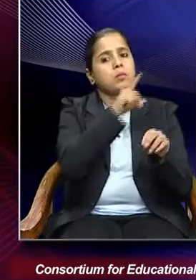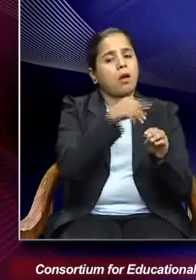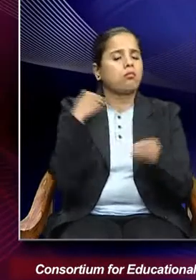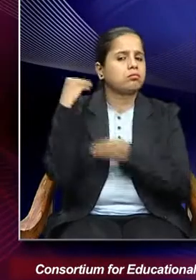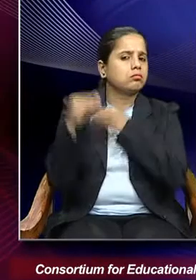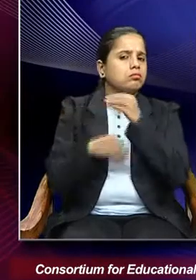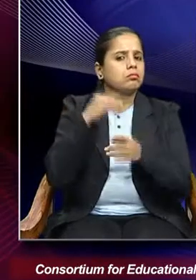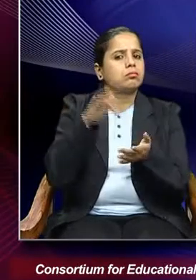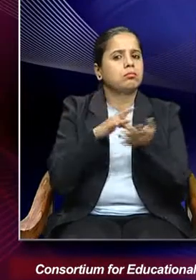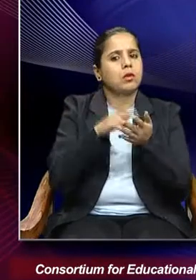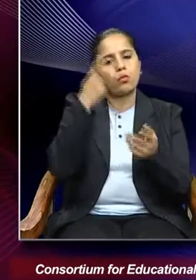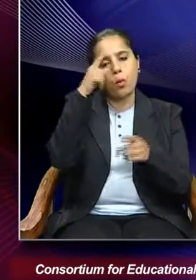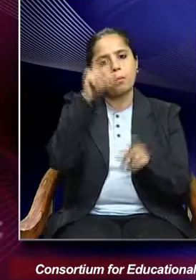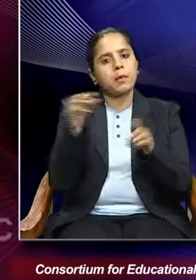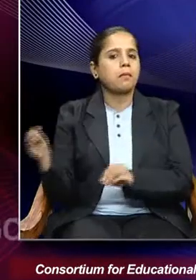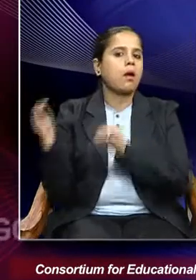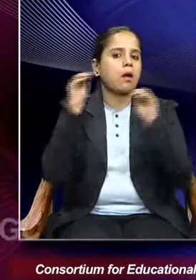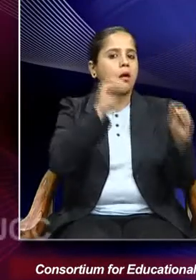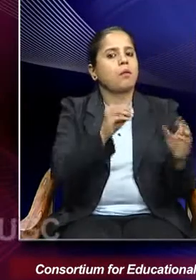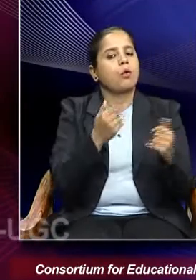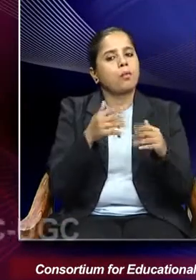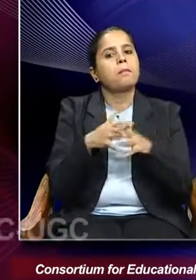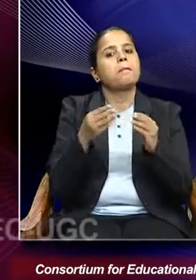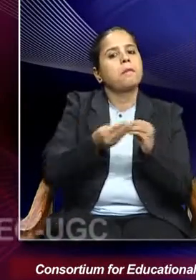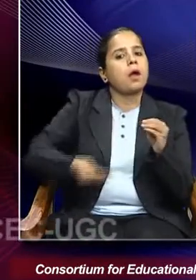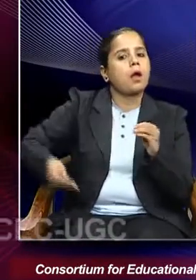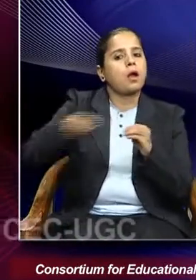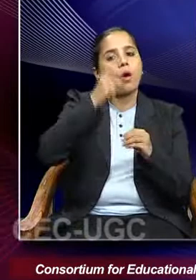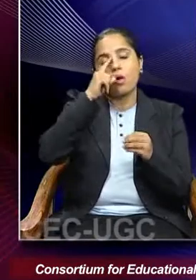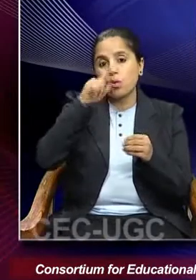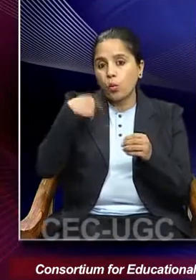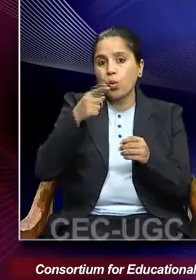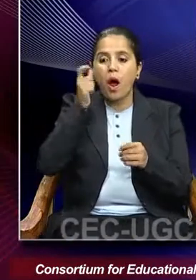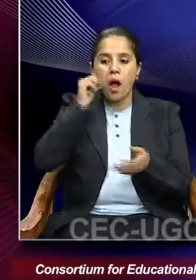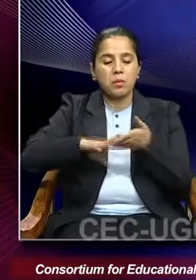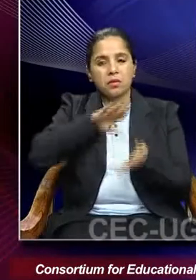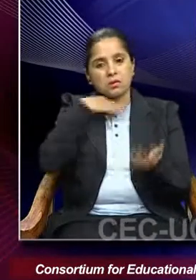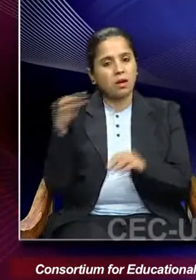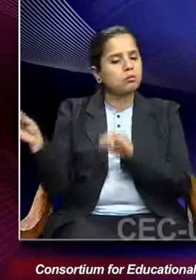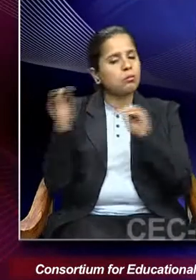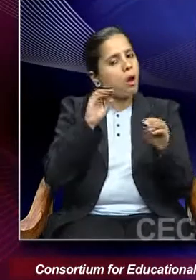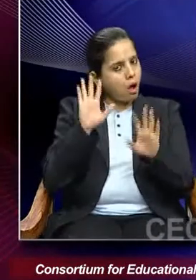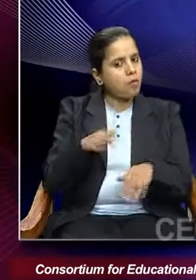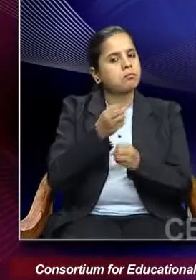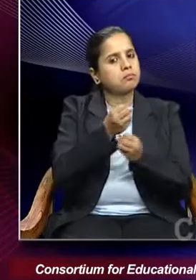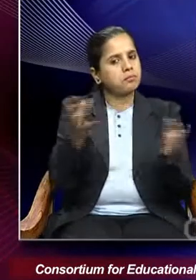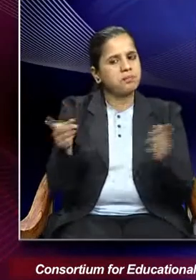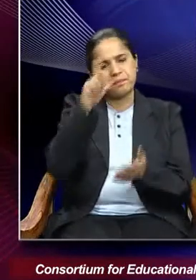traditional place of refuge for Bengali widows. At Banaras, she